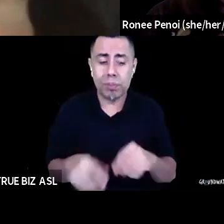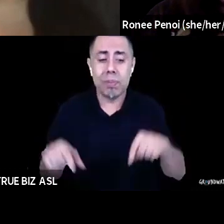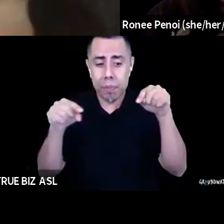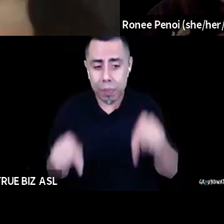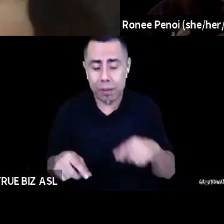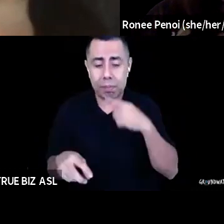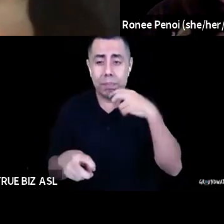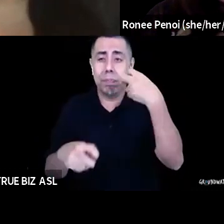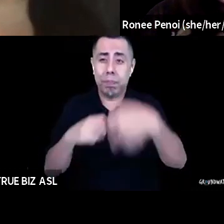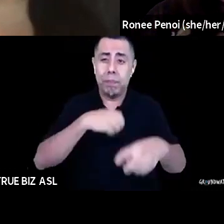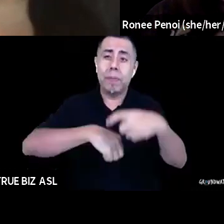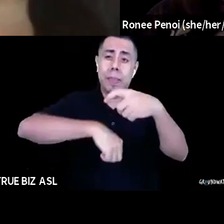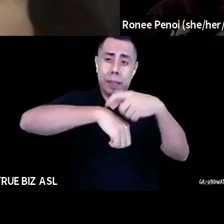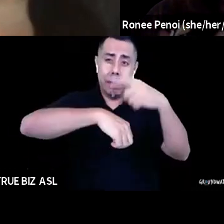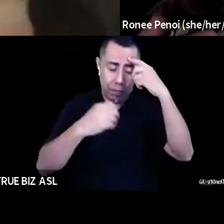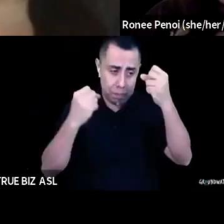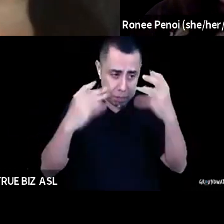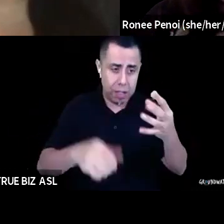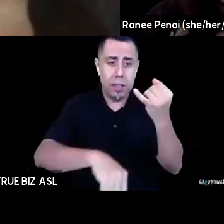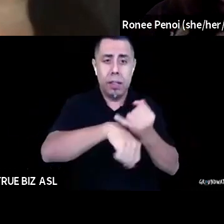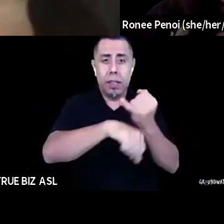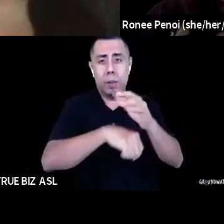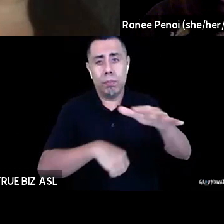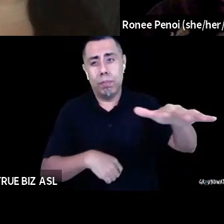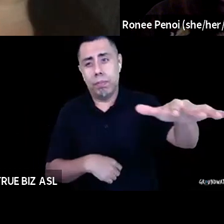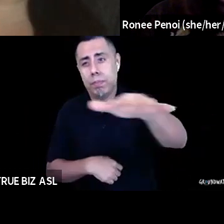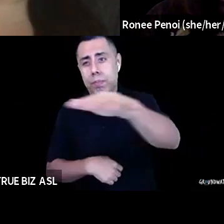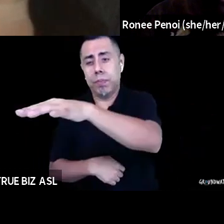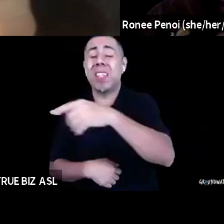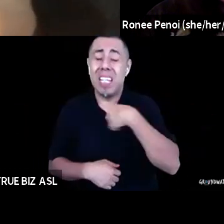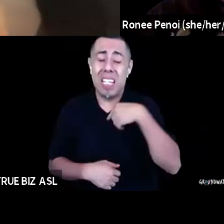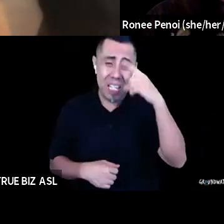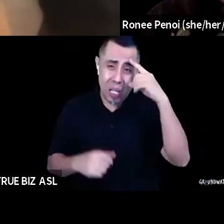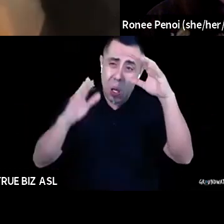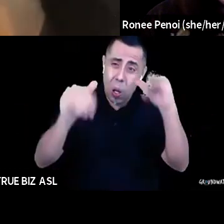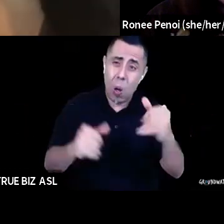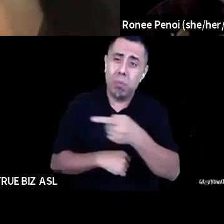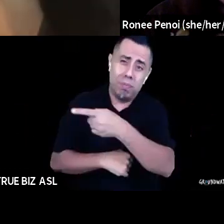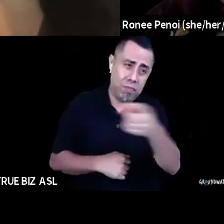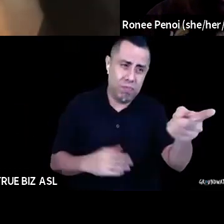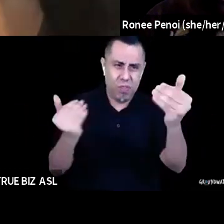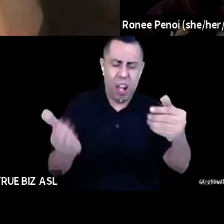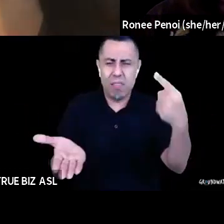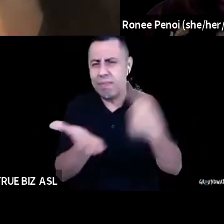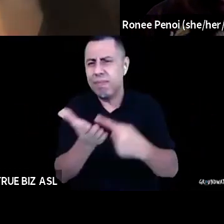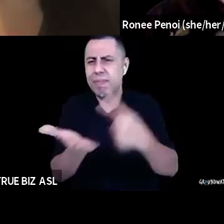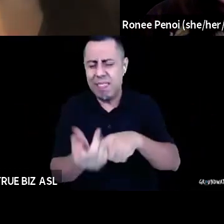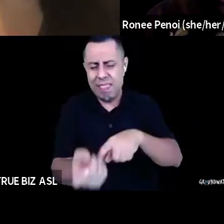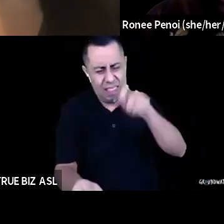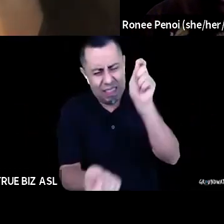institutions, right? Where I hope that there are a lot of conversations about, okay, what are we really trying to do? Why, why are we crucial?